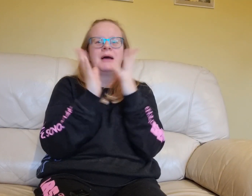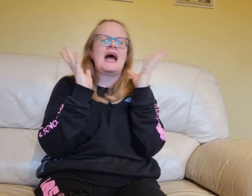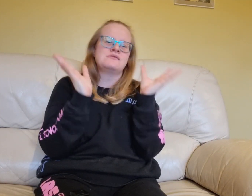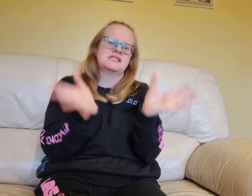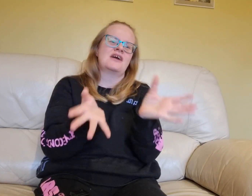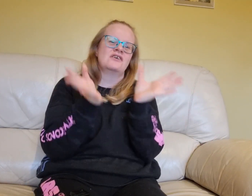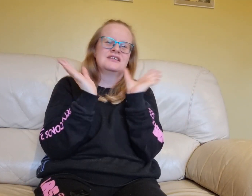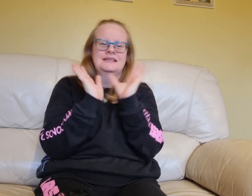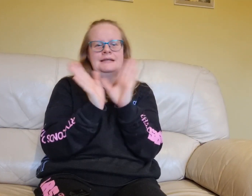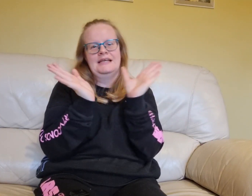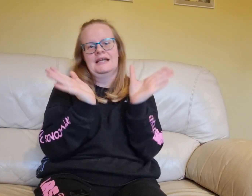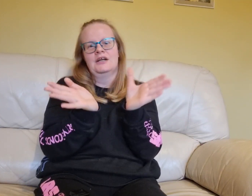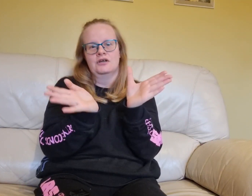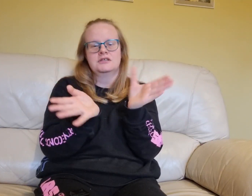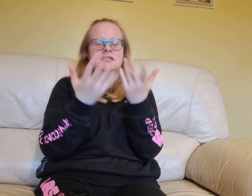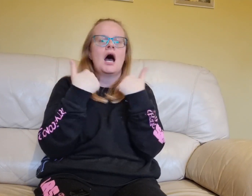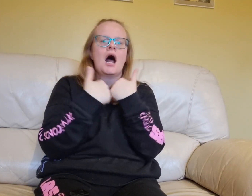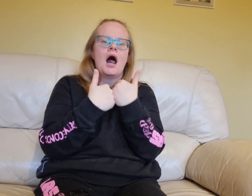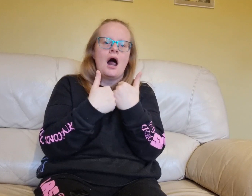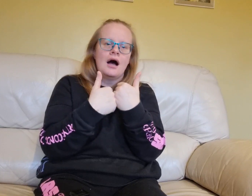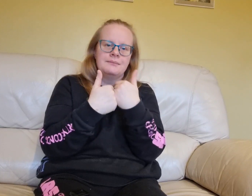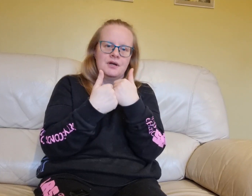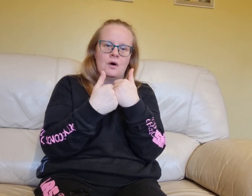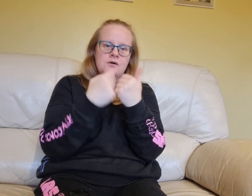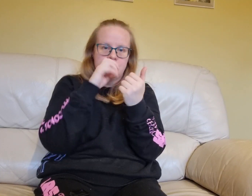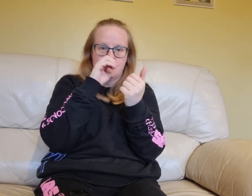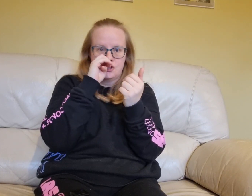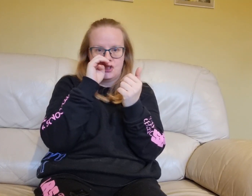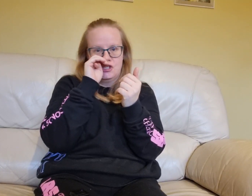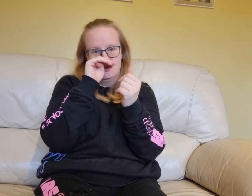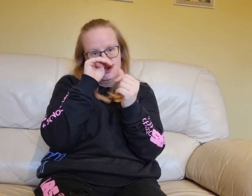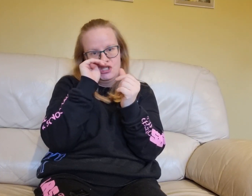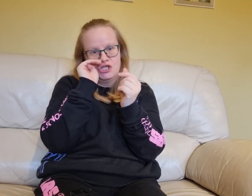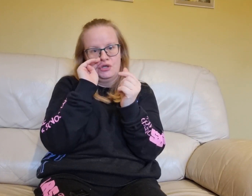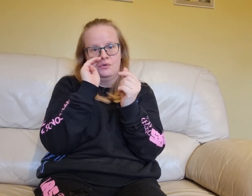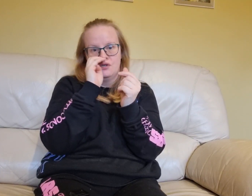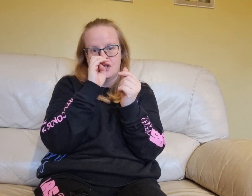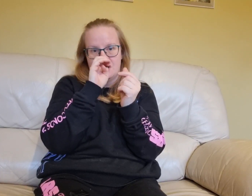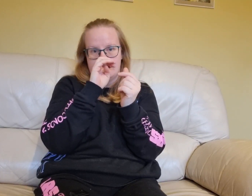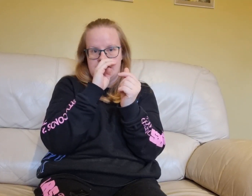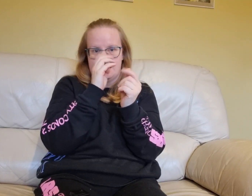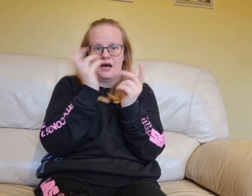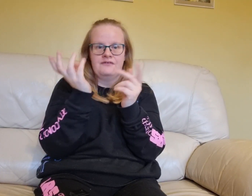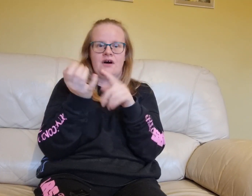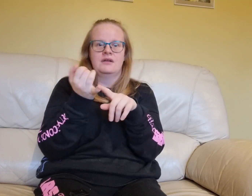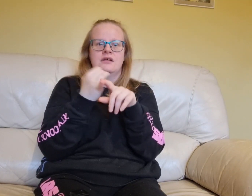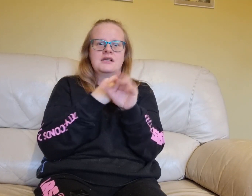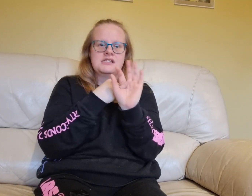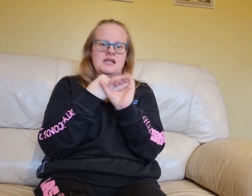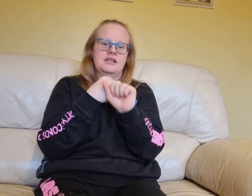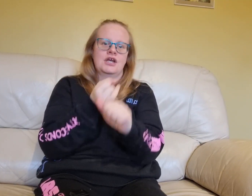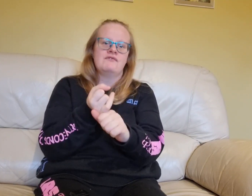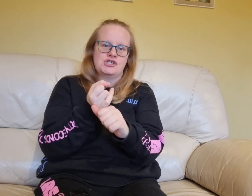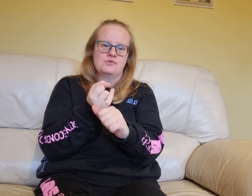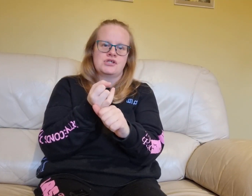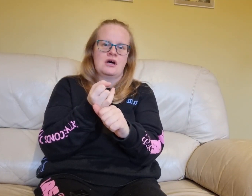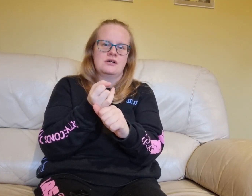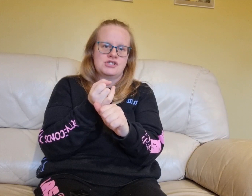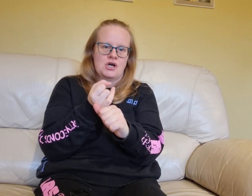about how sterile and clean it looks, I'm not, you're just used to dirty sci-fi, that's like the original Star